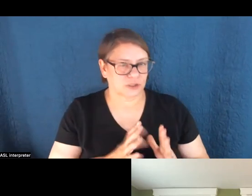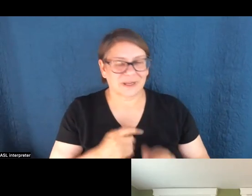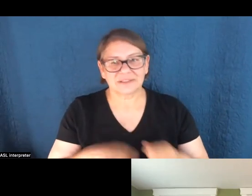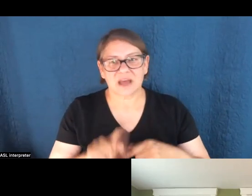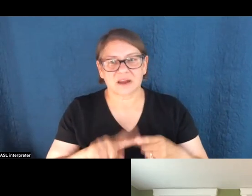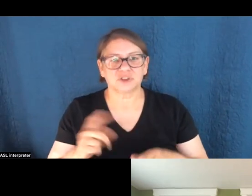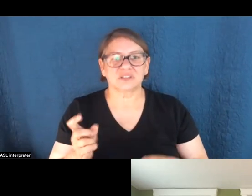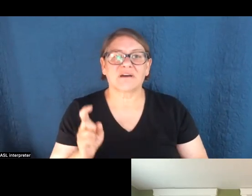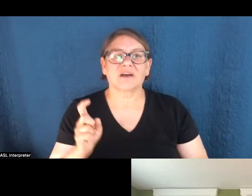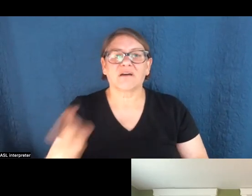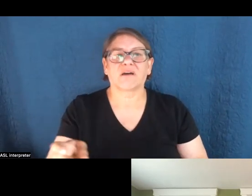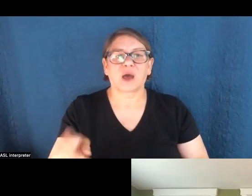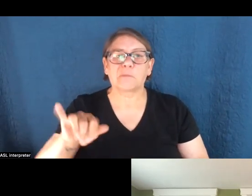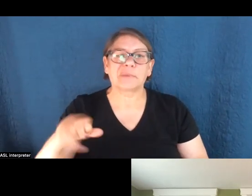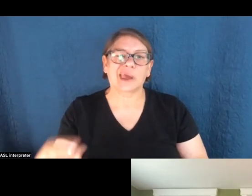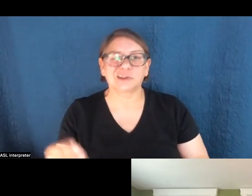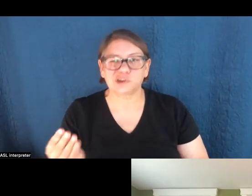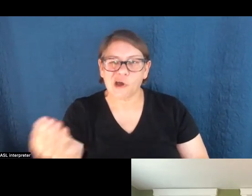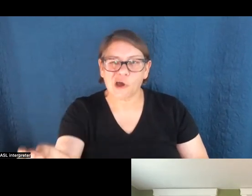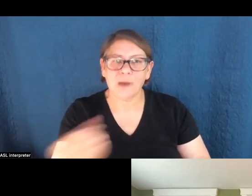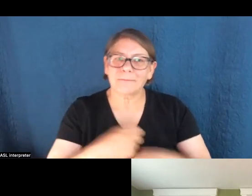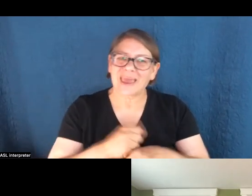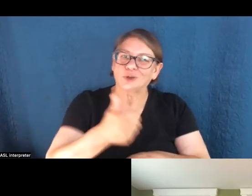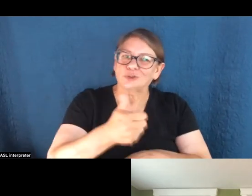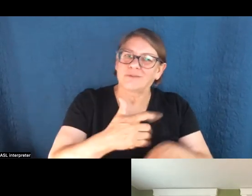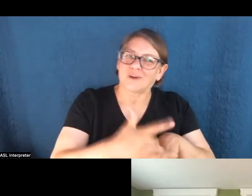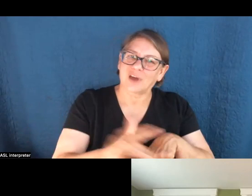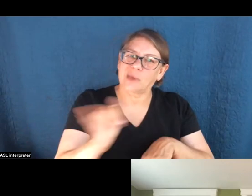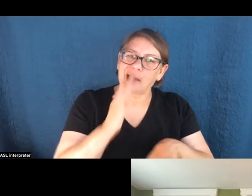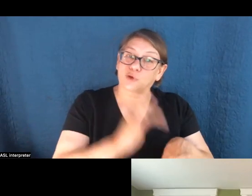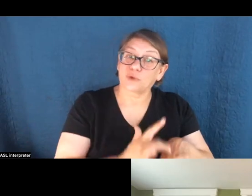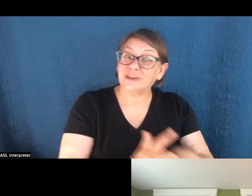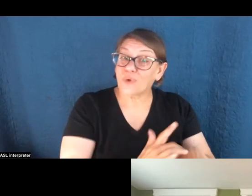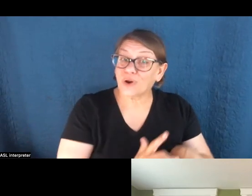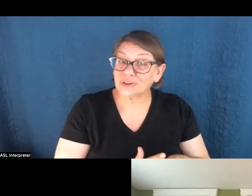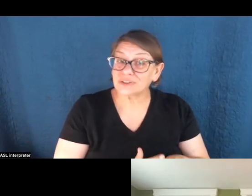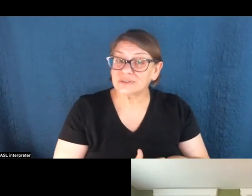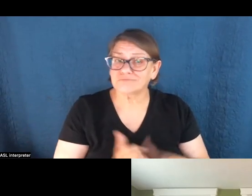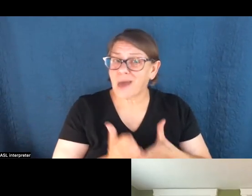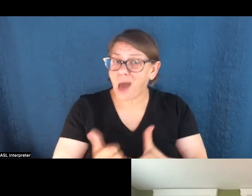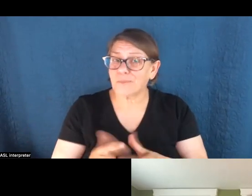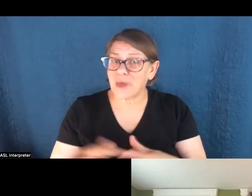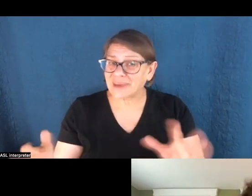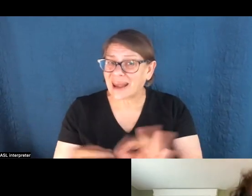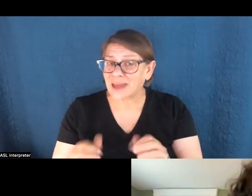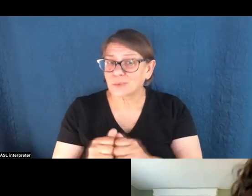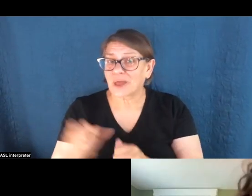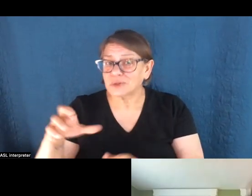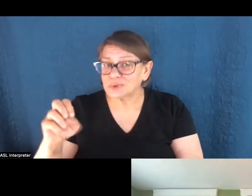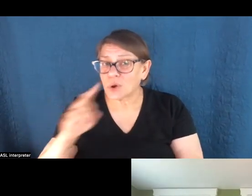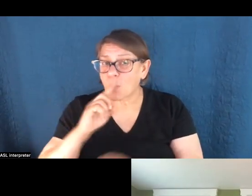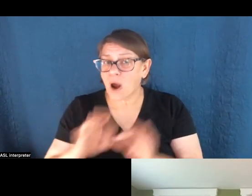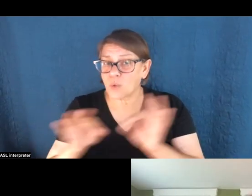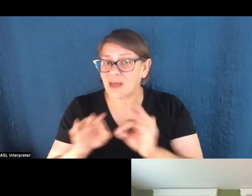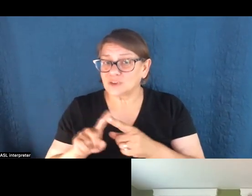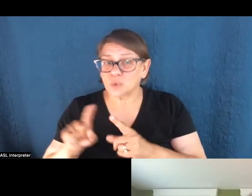just pitching them on stuff, you know, make yourself available as a resource, um, you know, help them connect with sources that might be relevant for them,